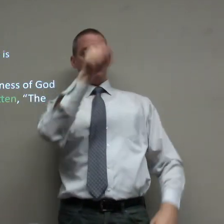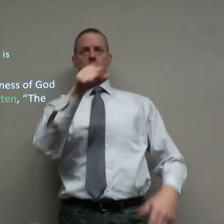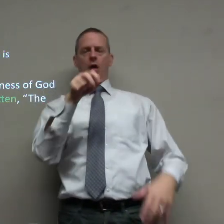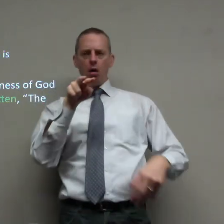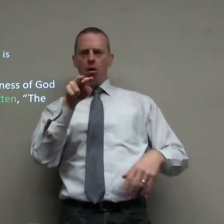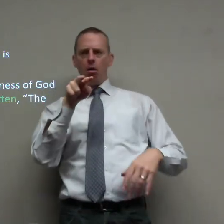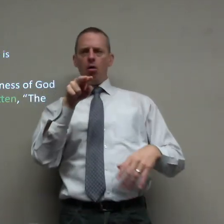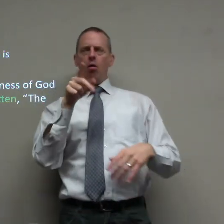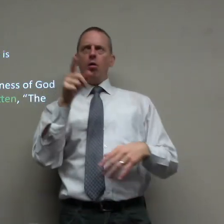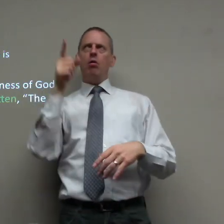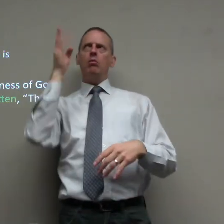to them